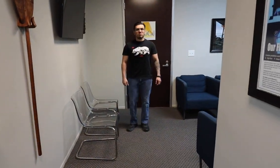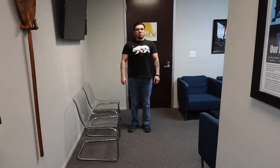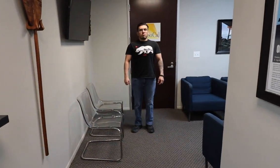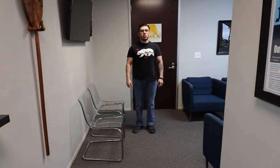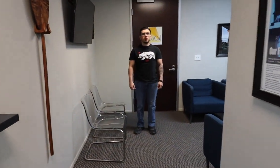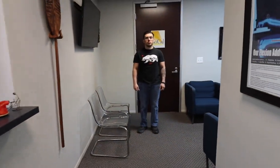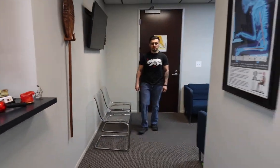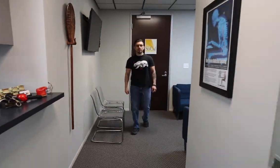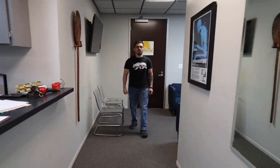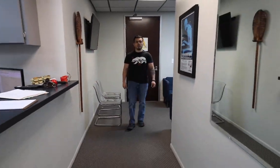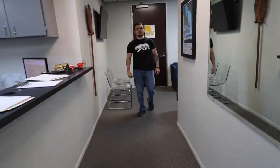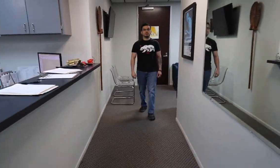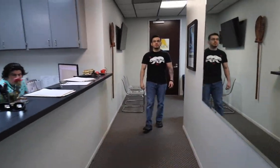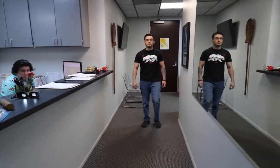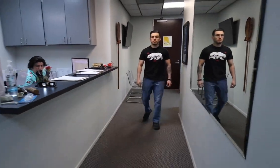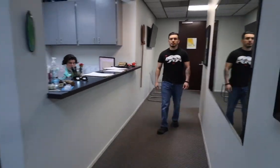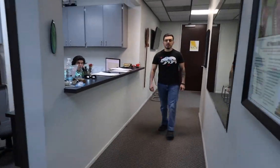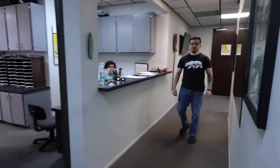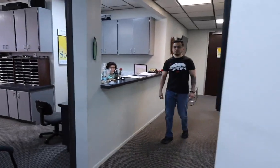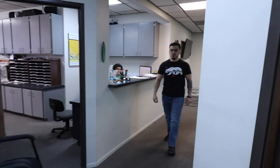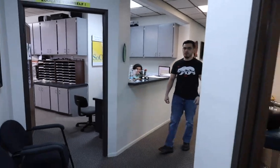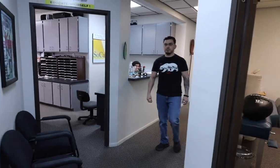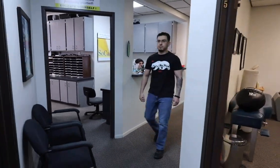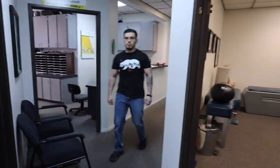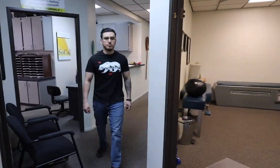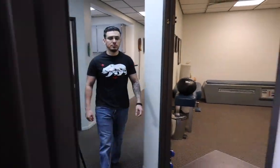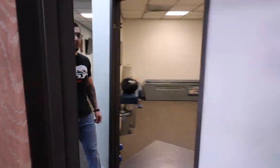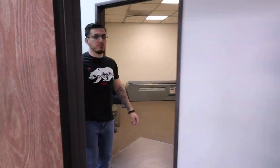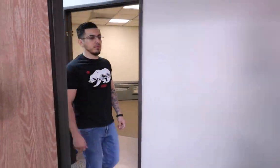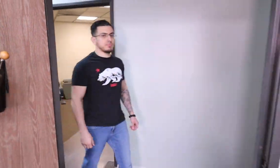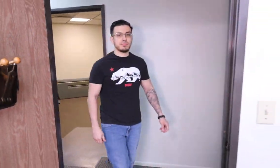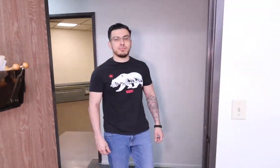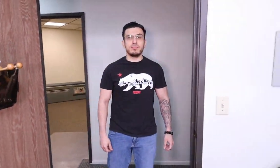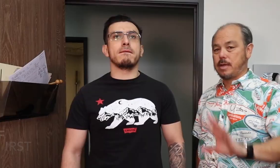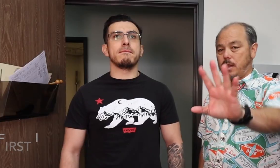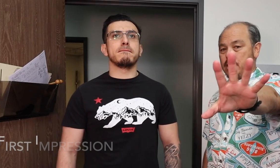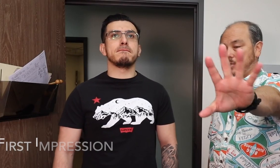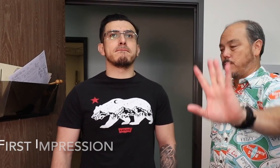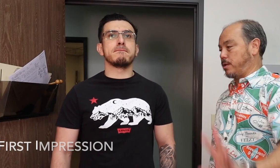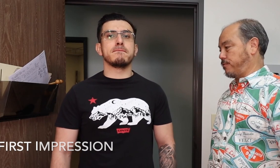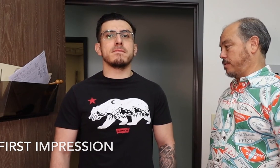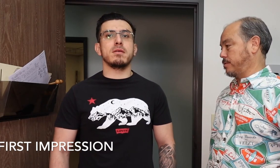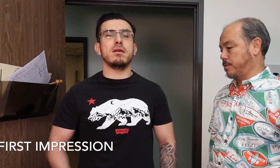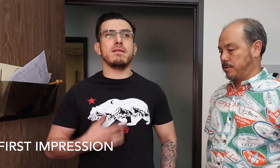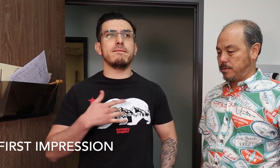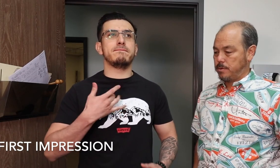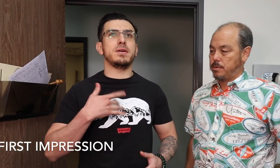and he's going to come on back, and we're going to check out how he's doing. I can't wait to see. Tell us what you feel. Fine.